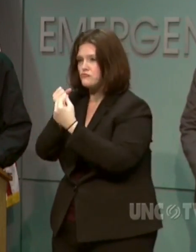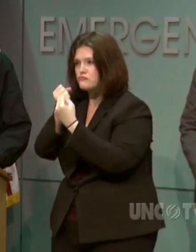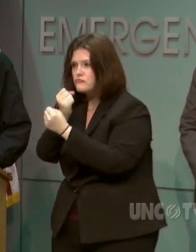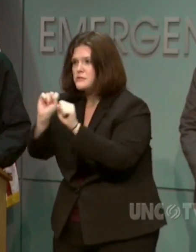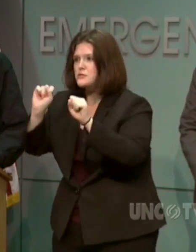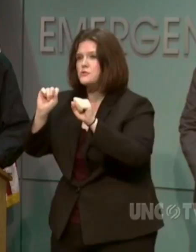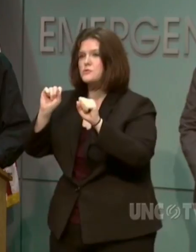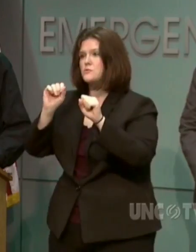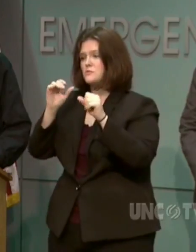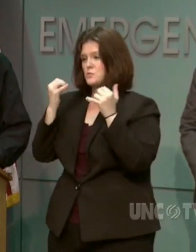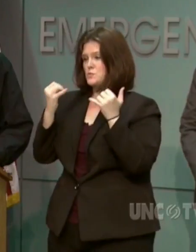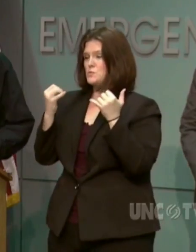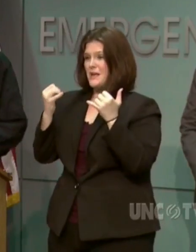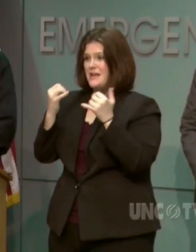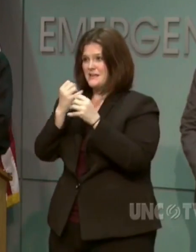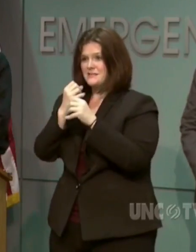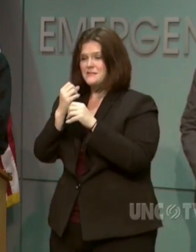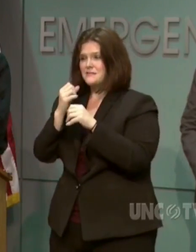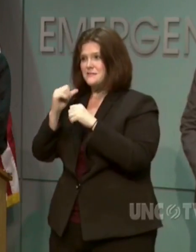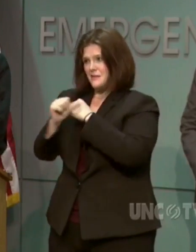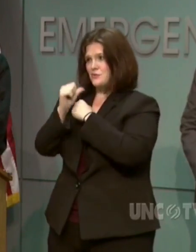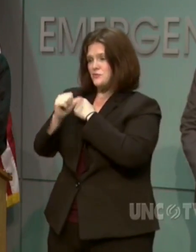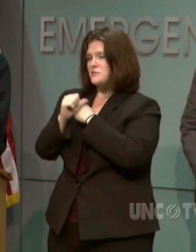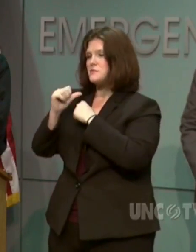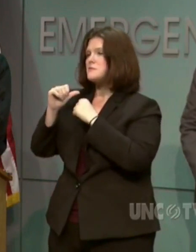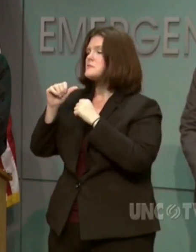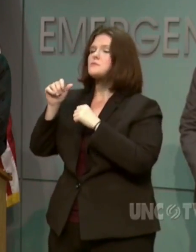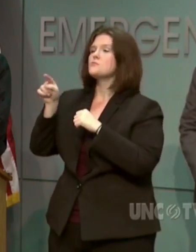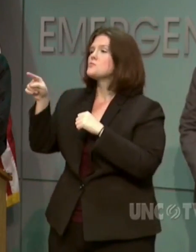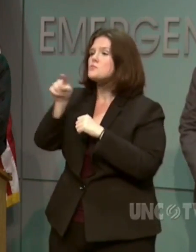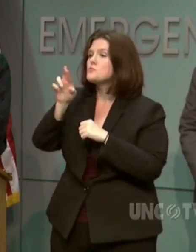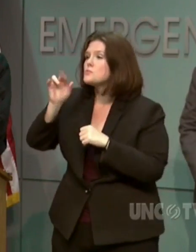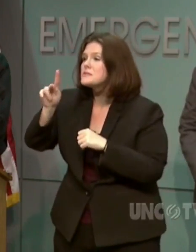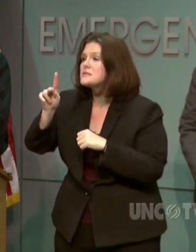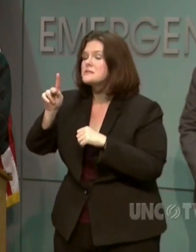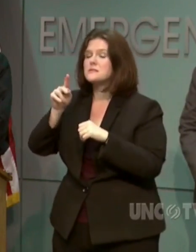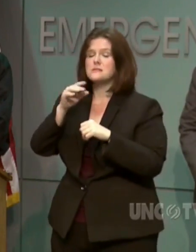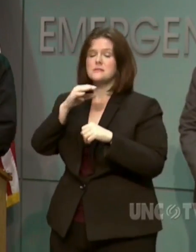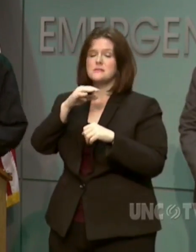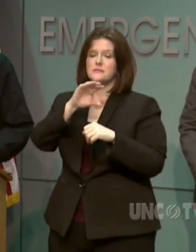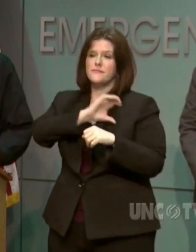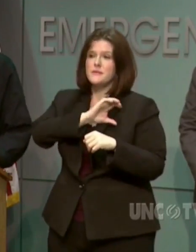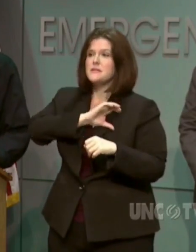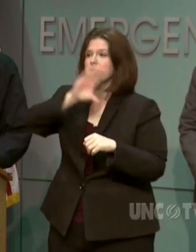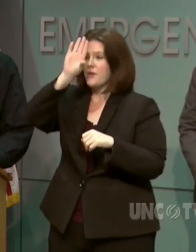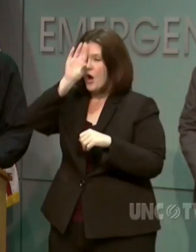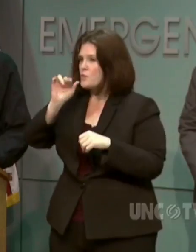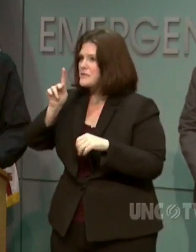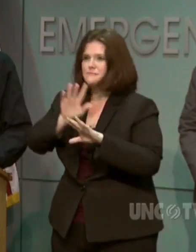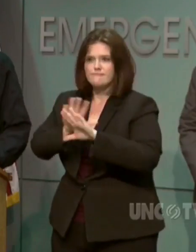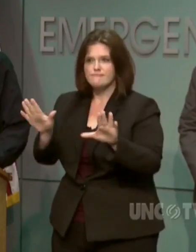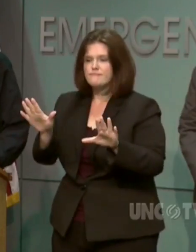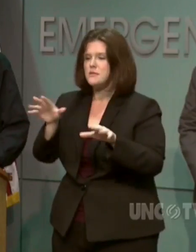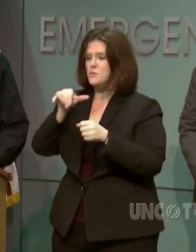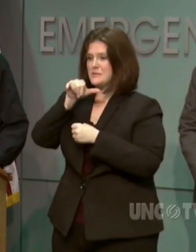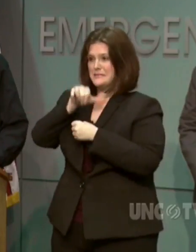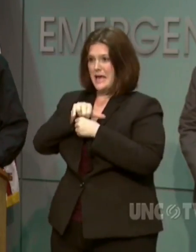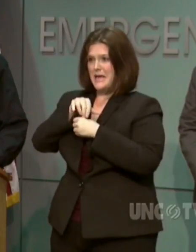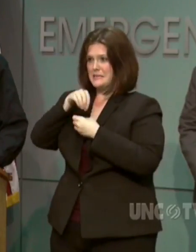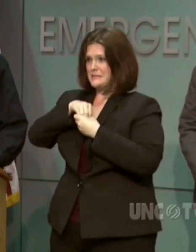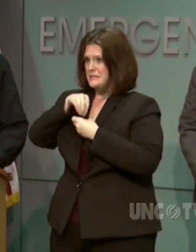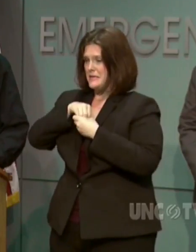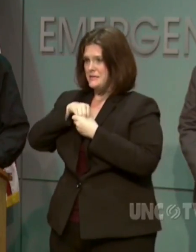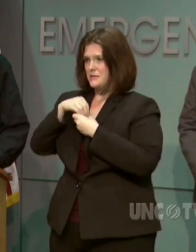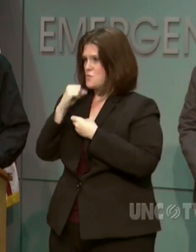Don't put them or yourself at risk. Stay indoors. Don't drive through water.